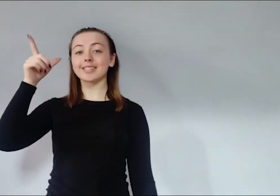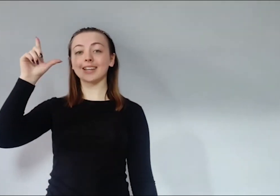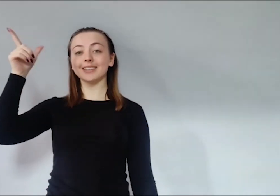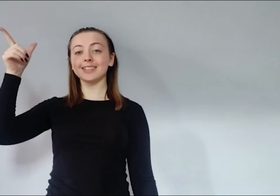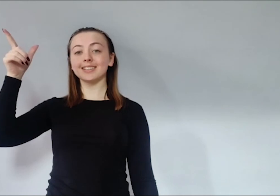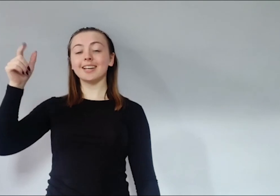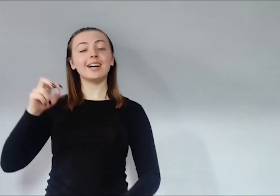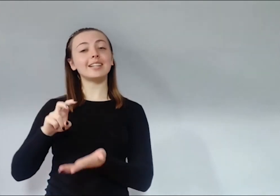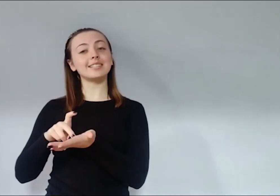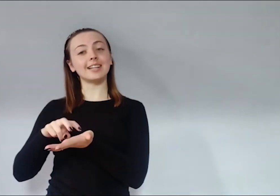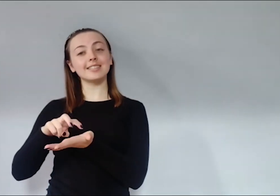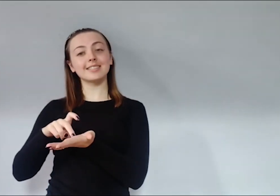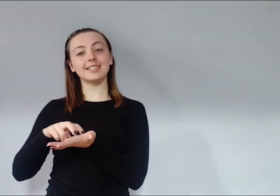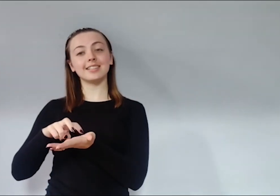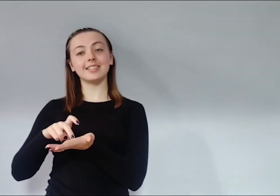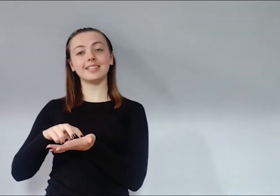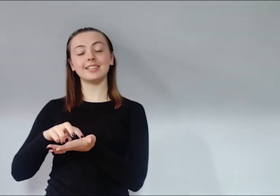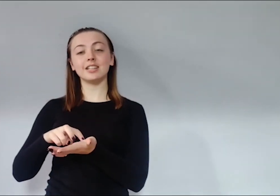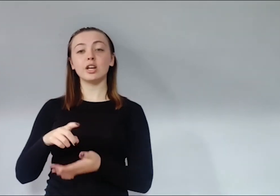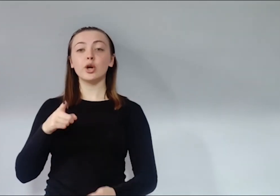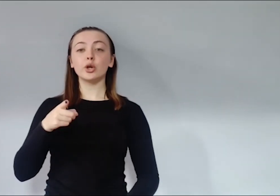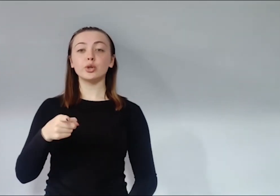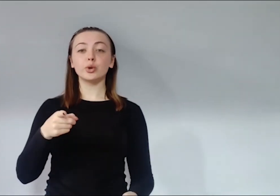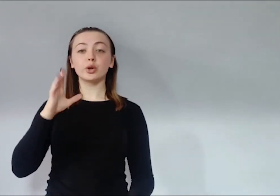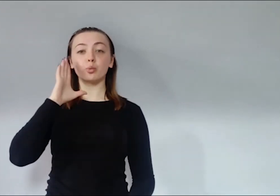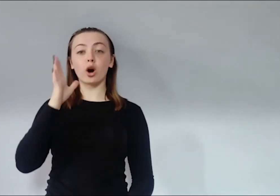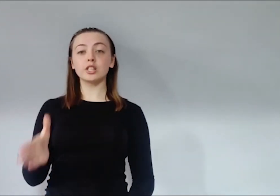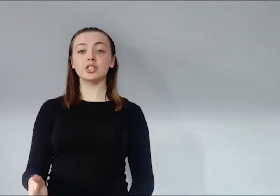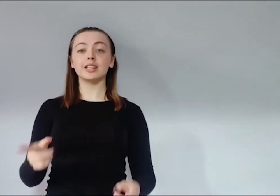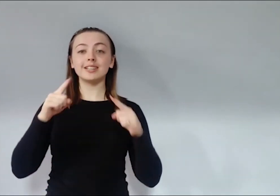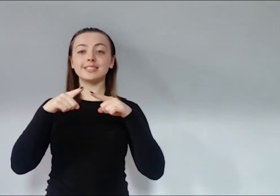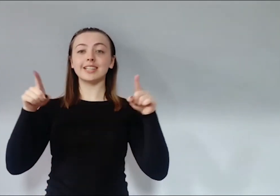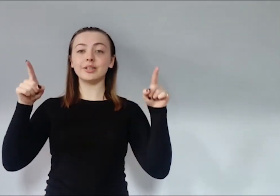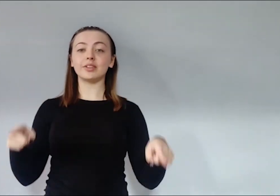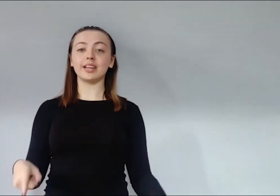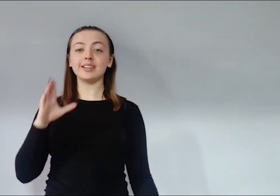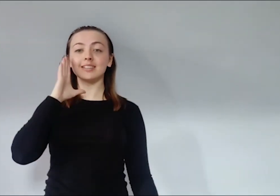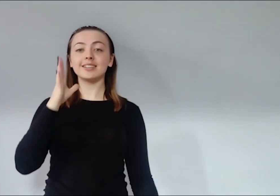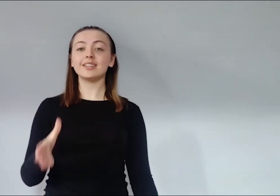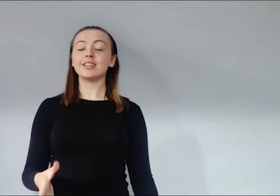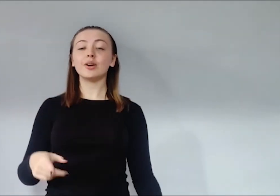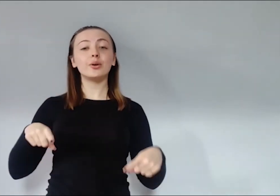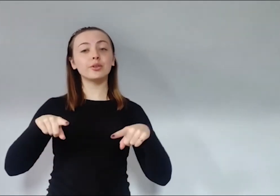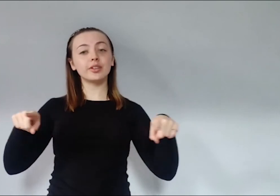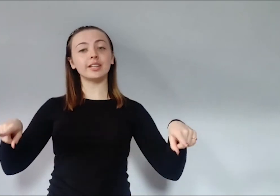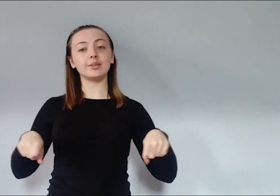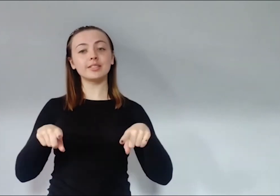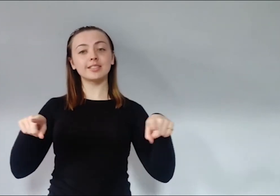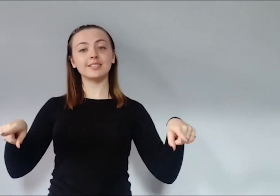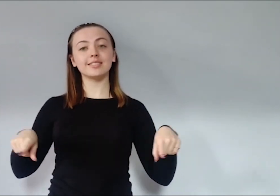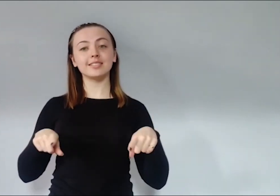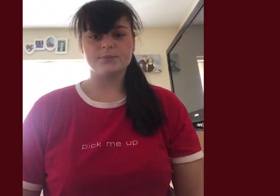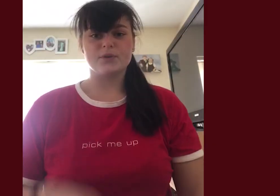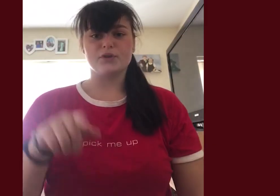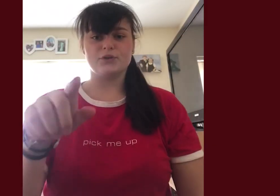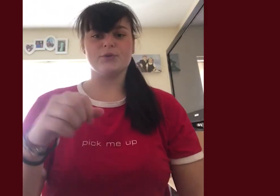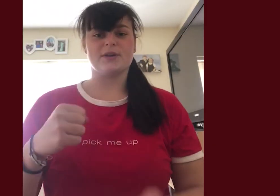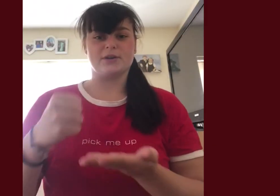sing and dance. You can watch TV or videos. You can